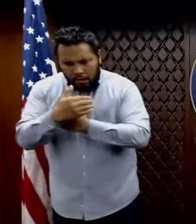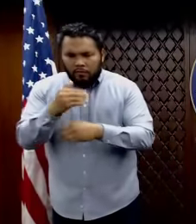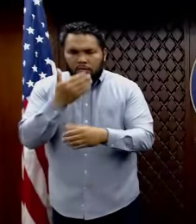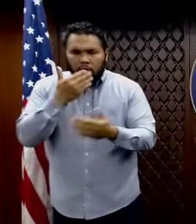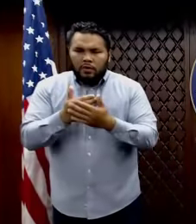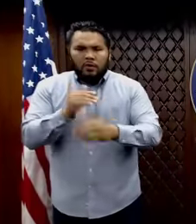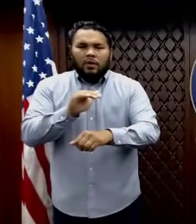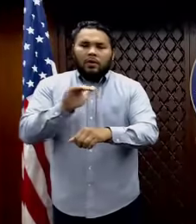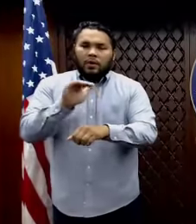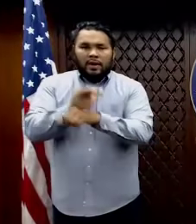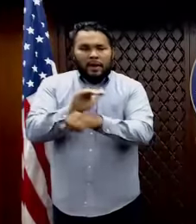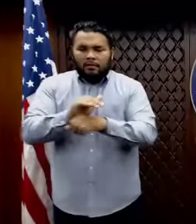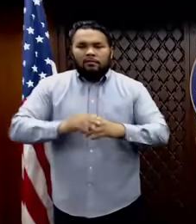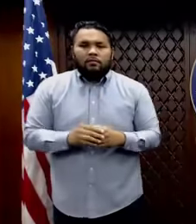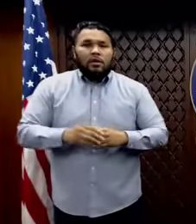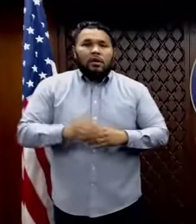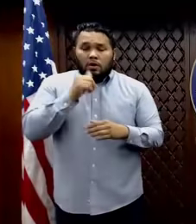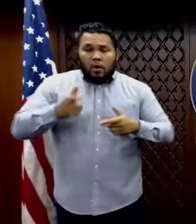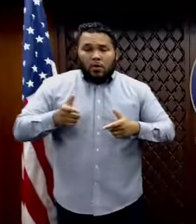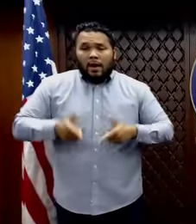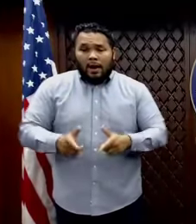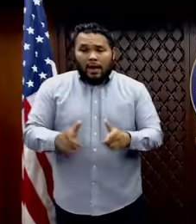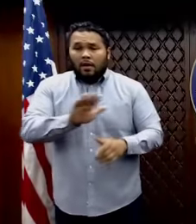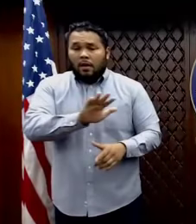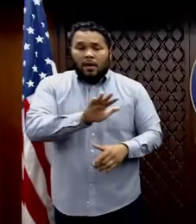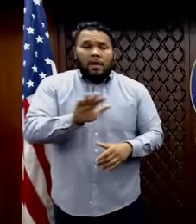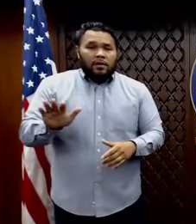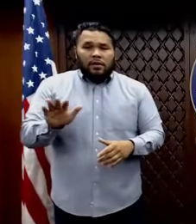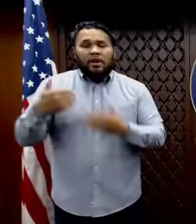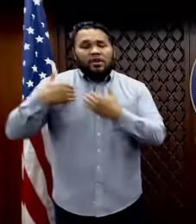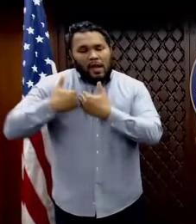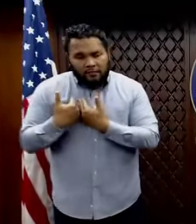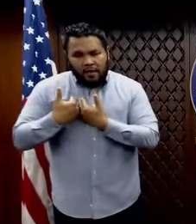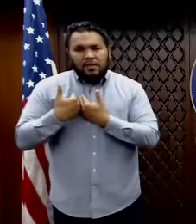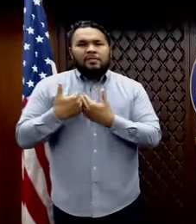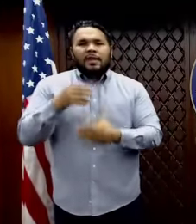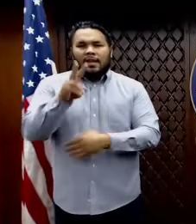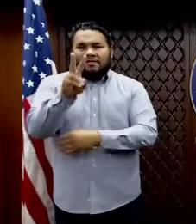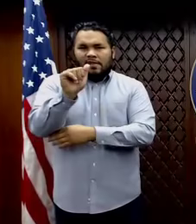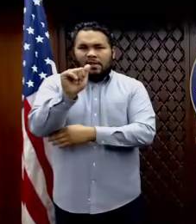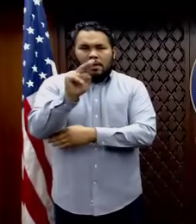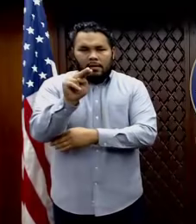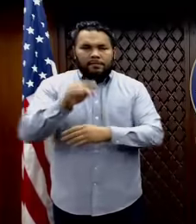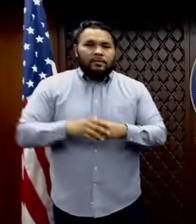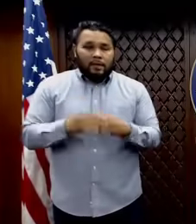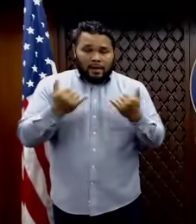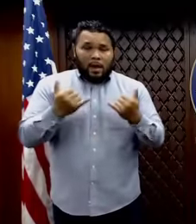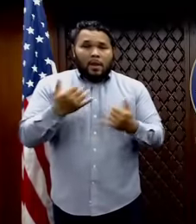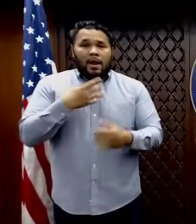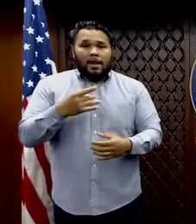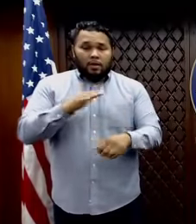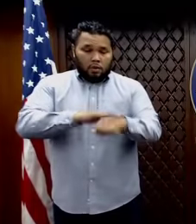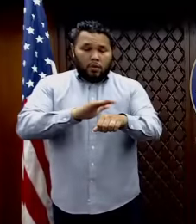I'd like to now call up Admiral Mononi to make some comments and then